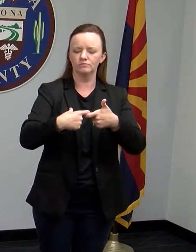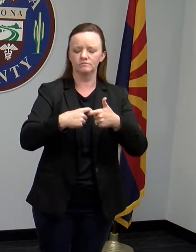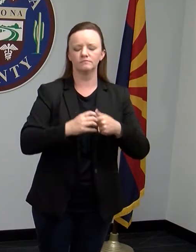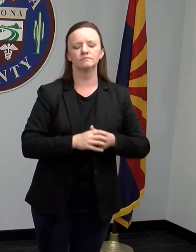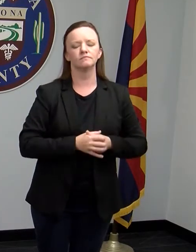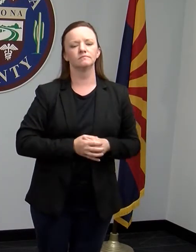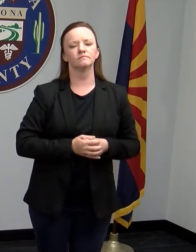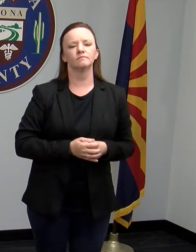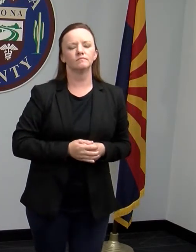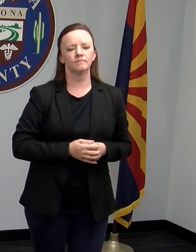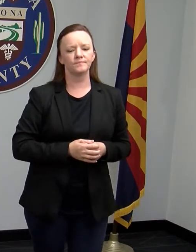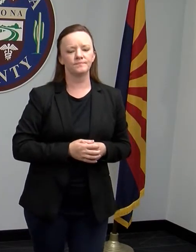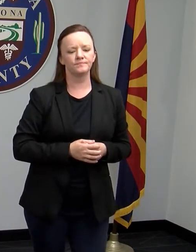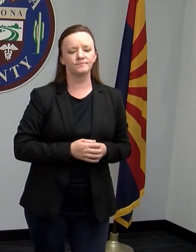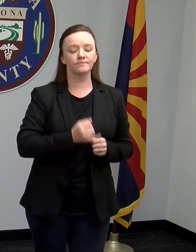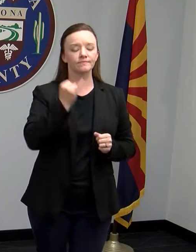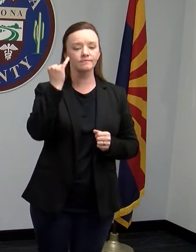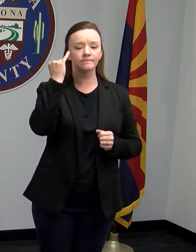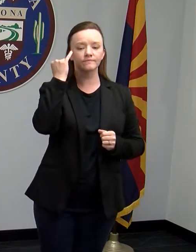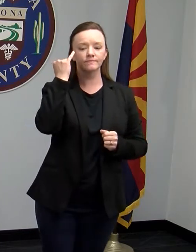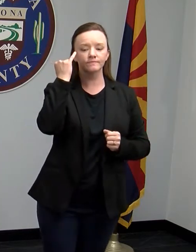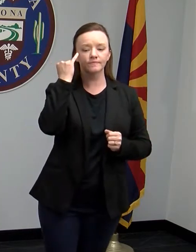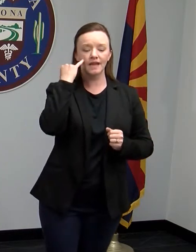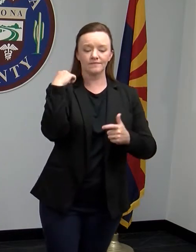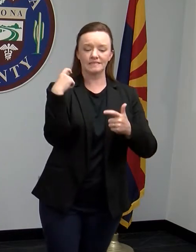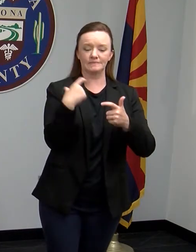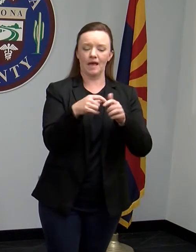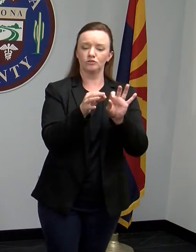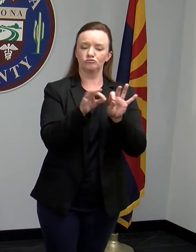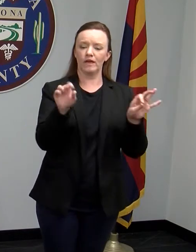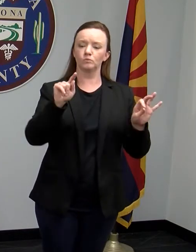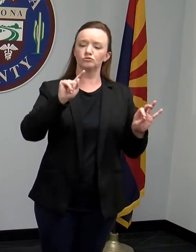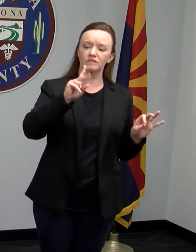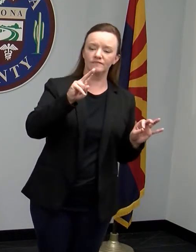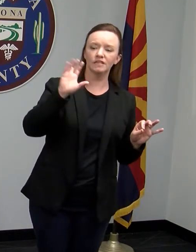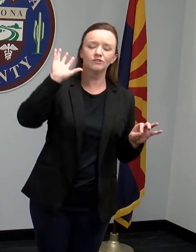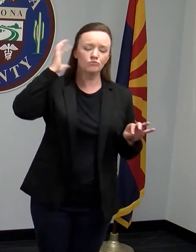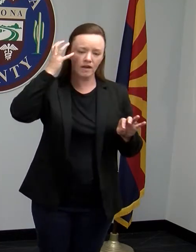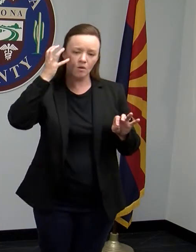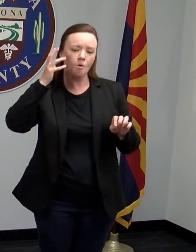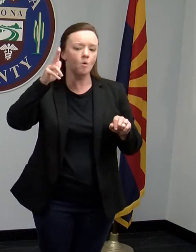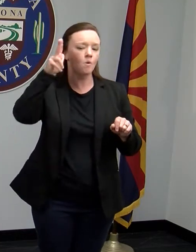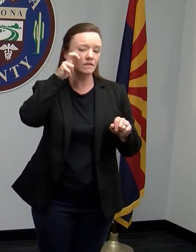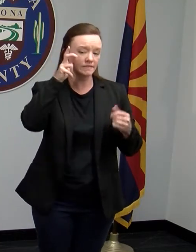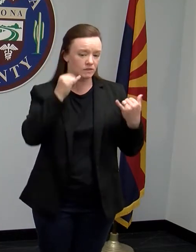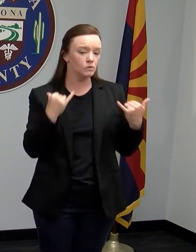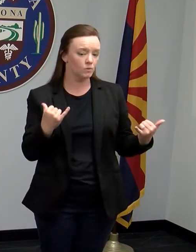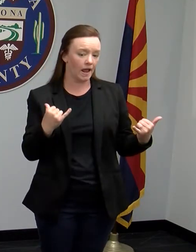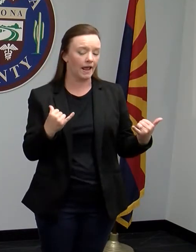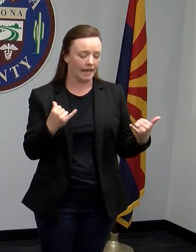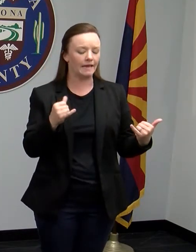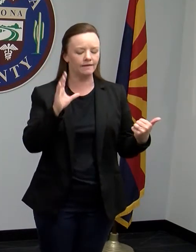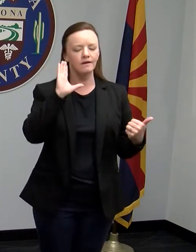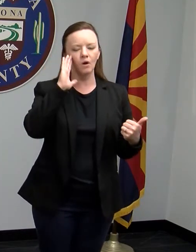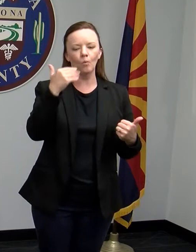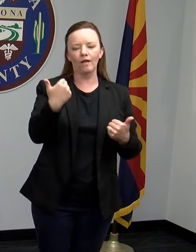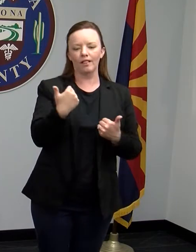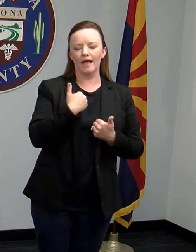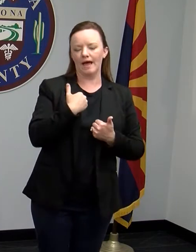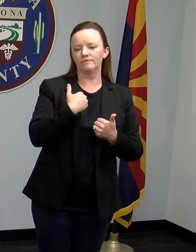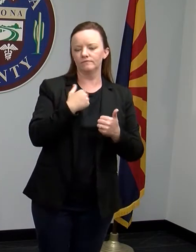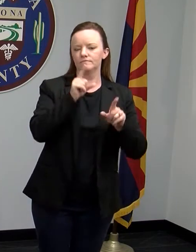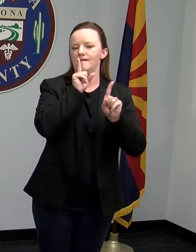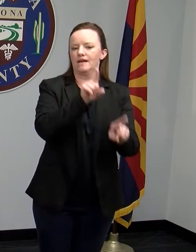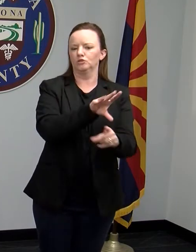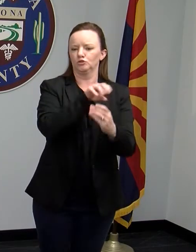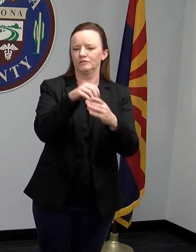Spanish. So if we do have some Spanish language television stations or radio stations on with us today, that will be your opportunity to get